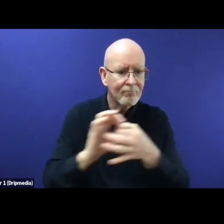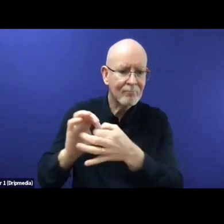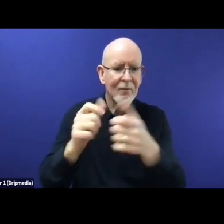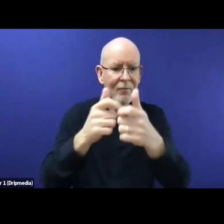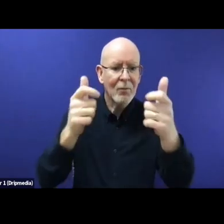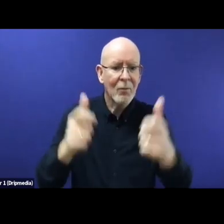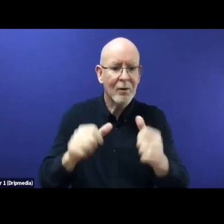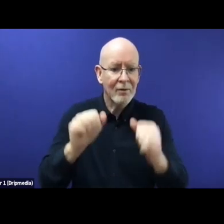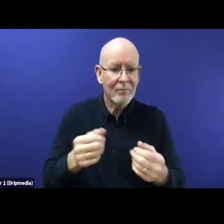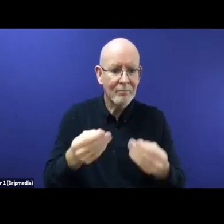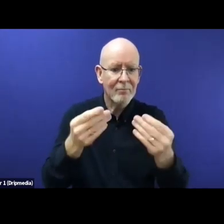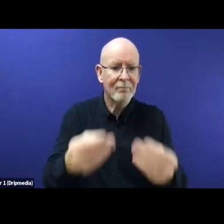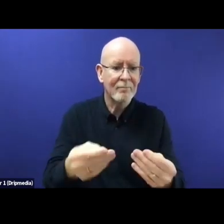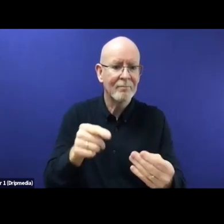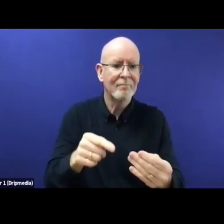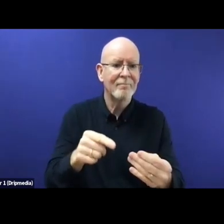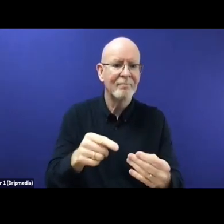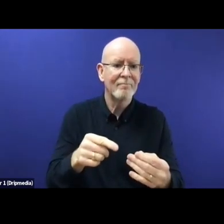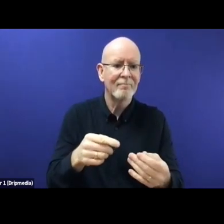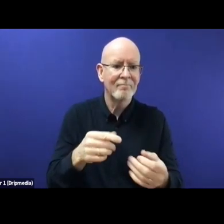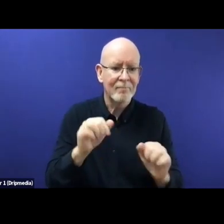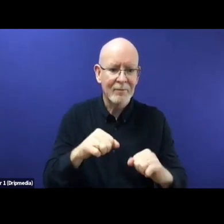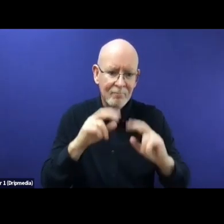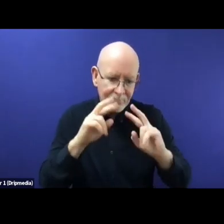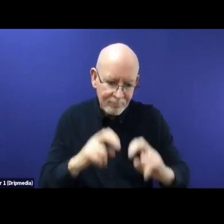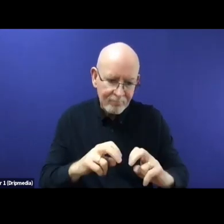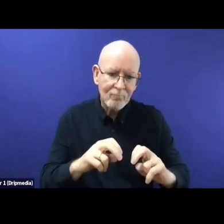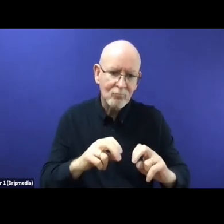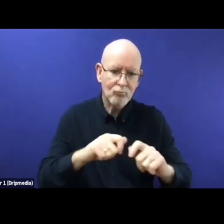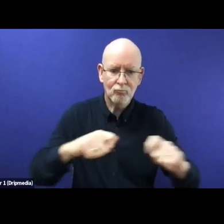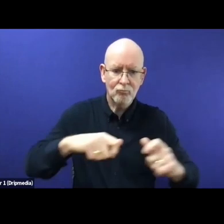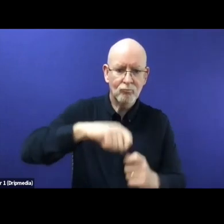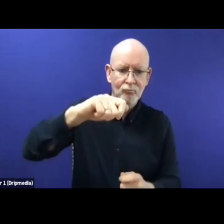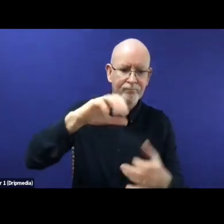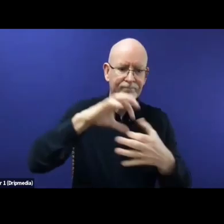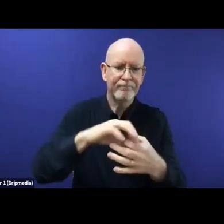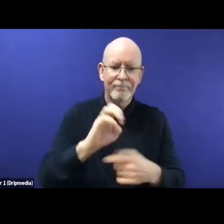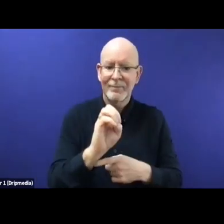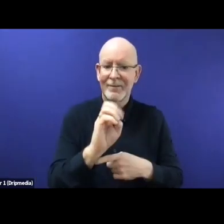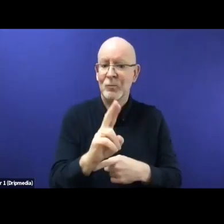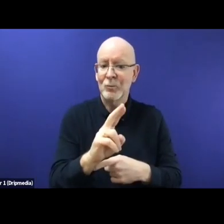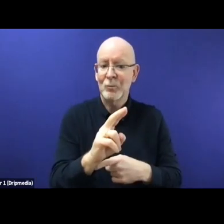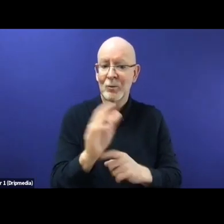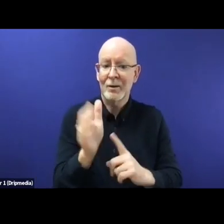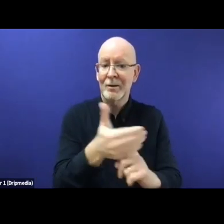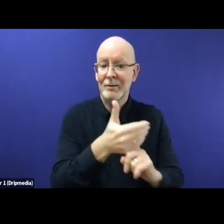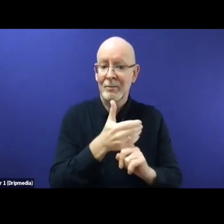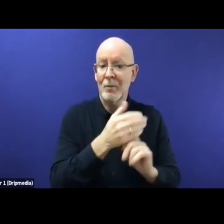Let me just briefly summarize some of the main features of the global compact. The